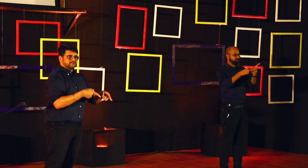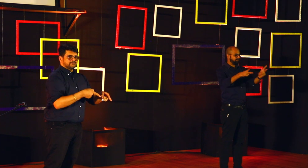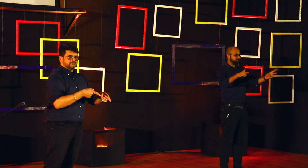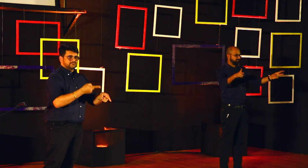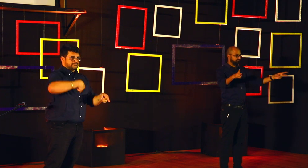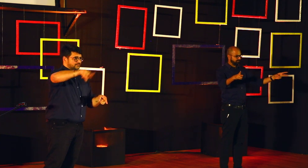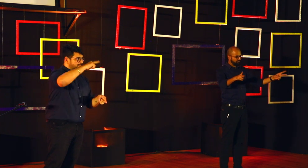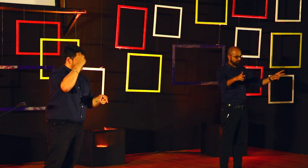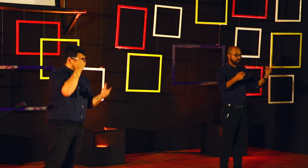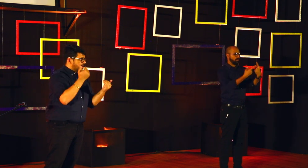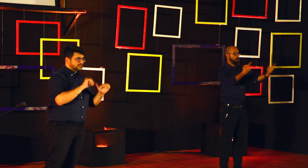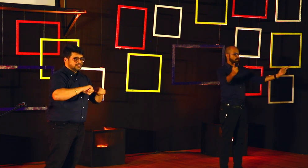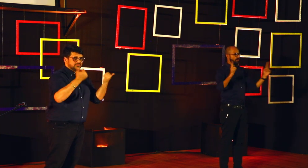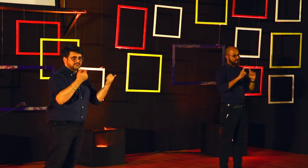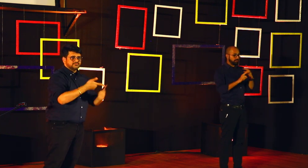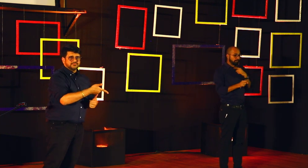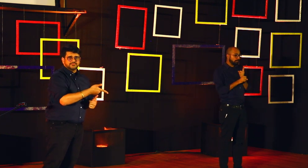one classroom. Do you think this is possible?